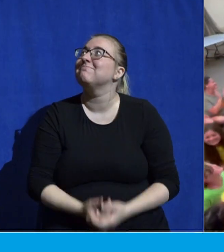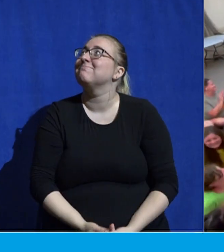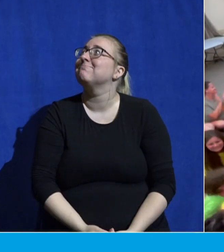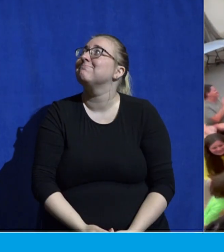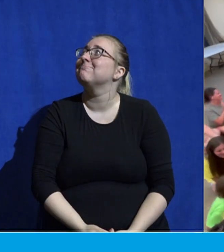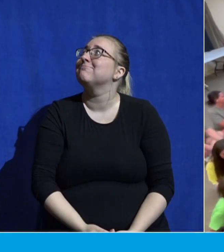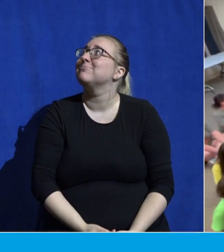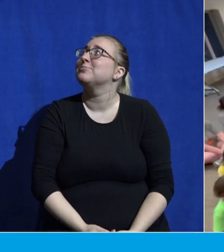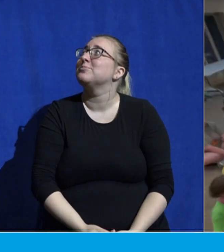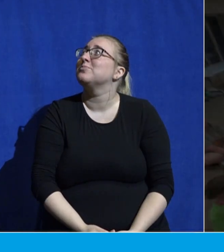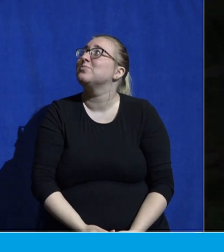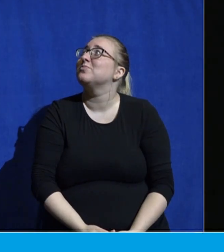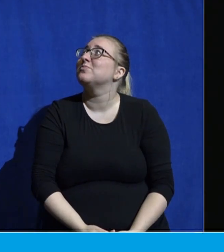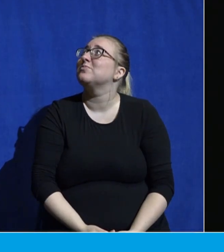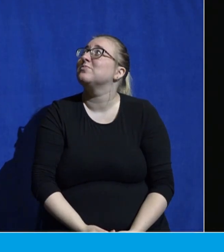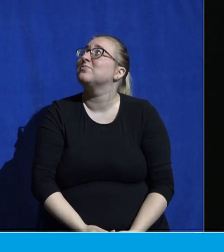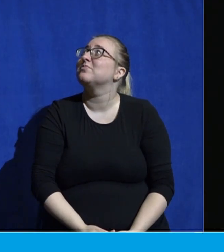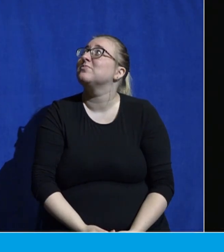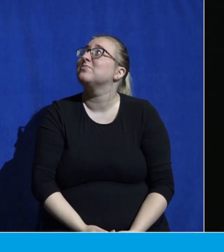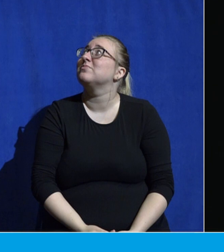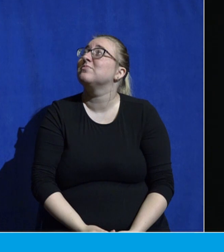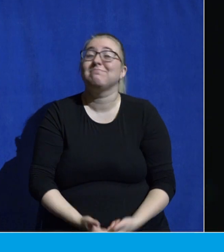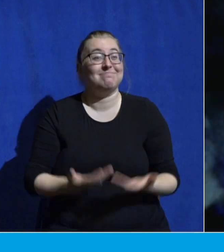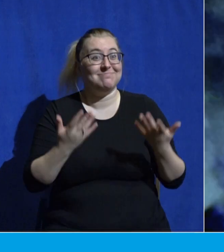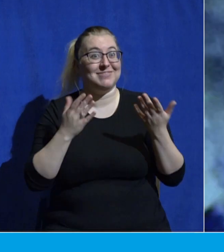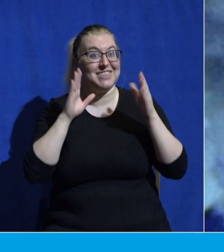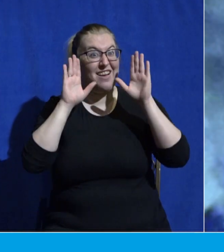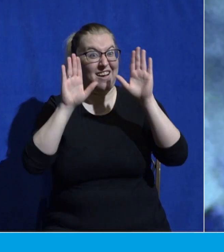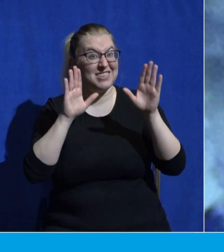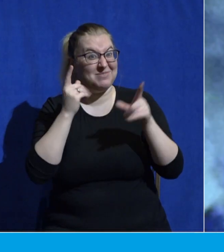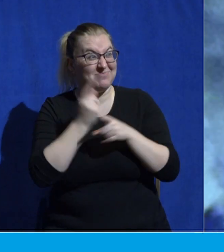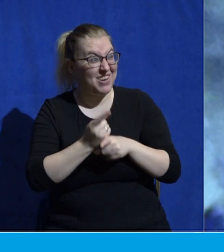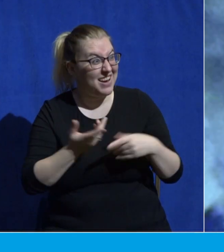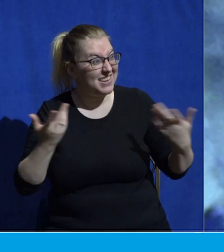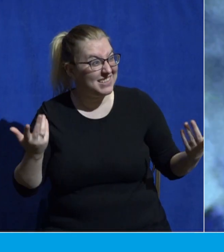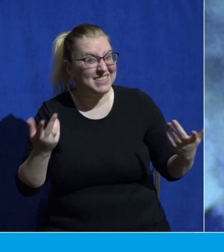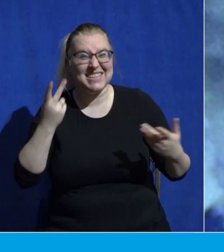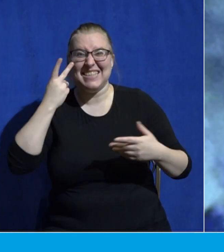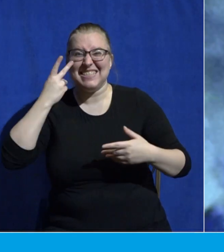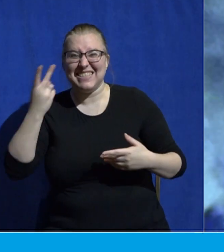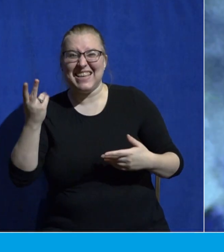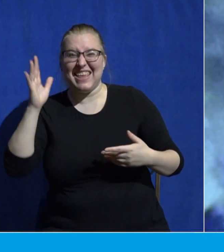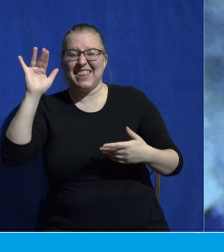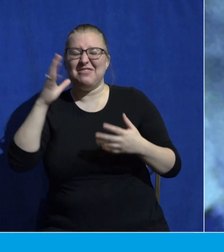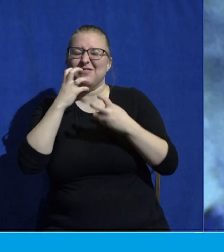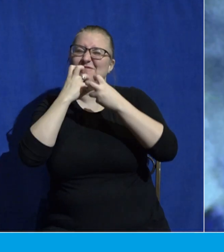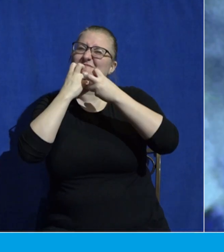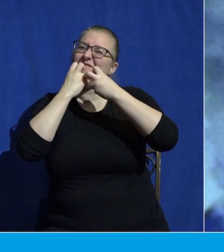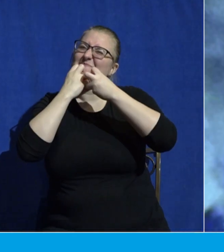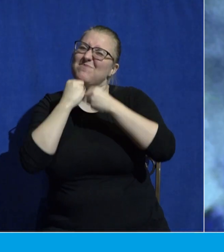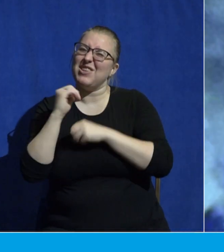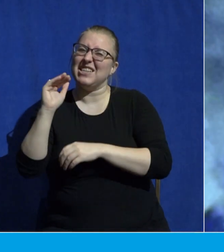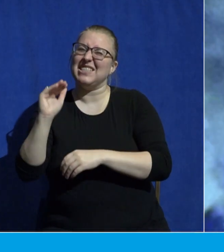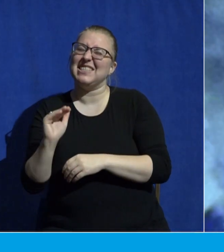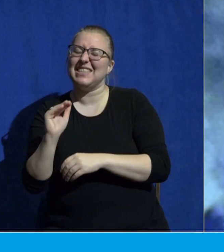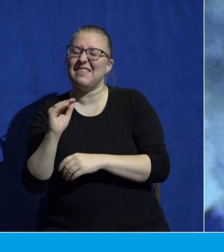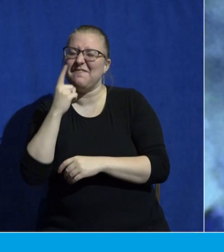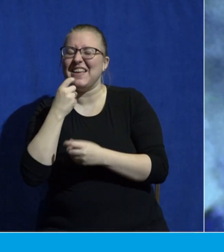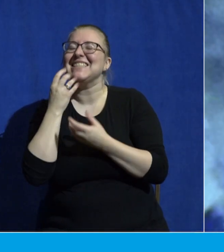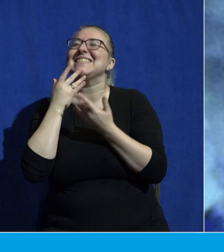Was that not awesome? Was that not just incredible to see those precious little ones singing praises to our God? It was